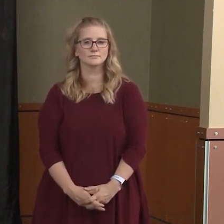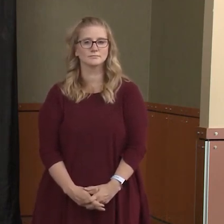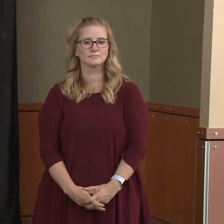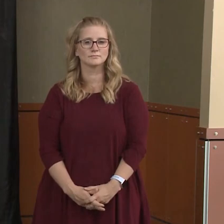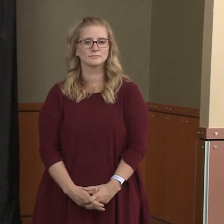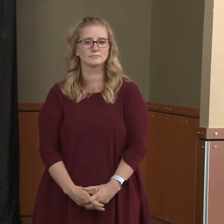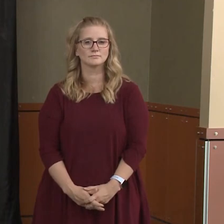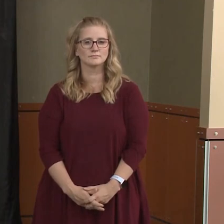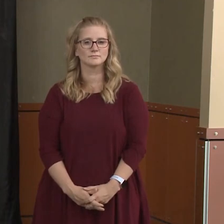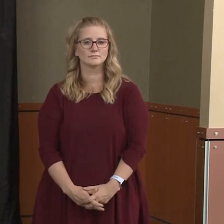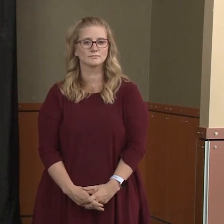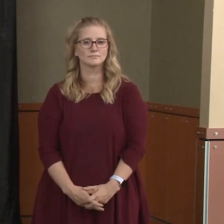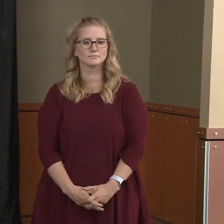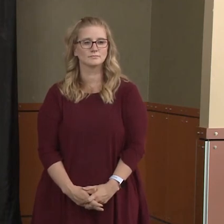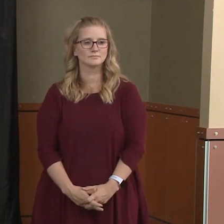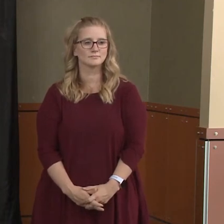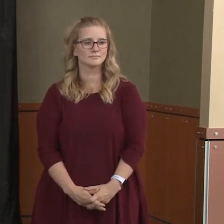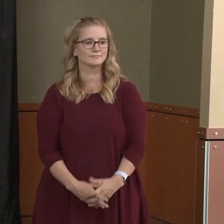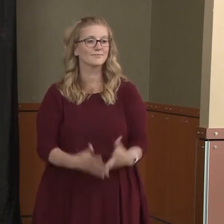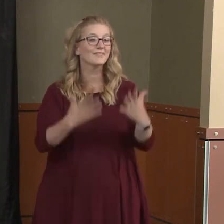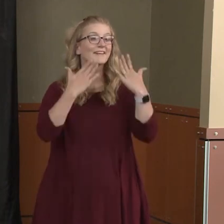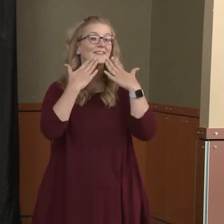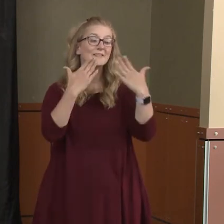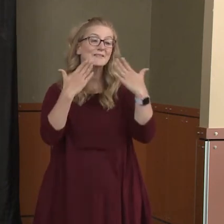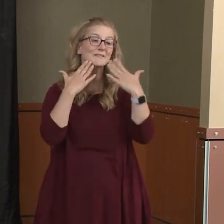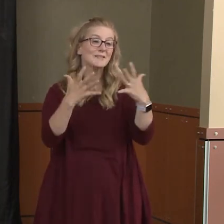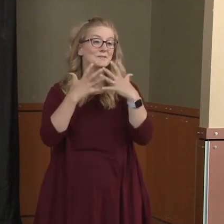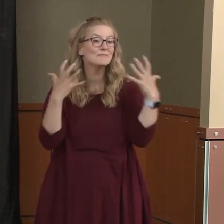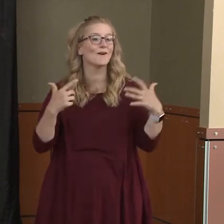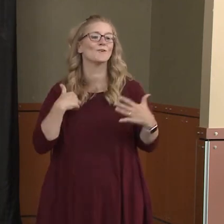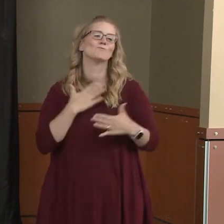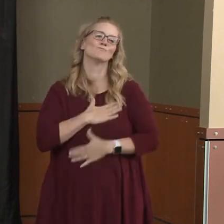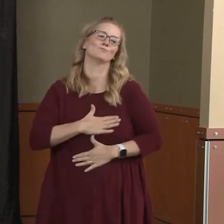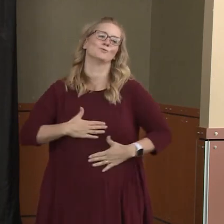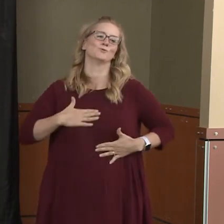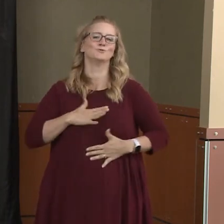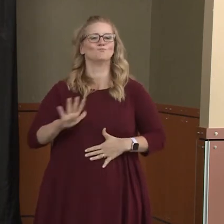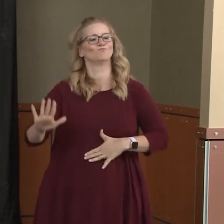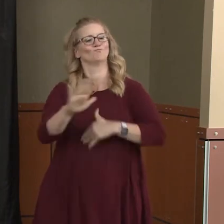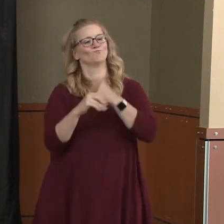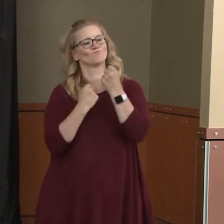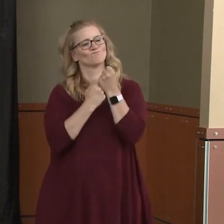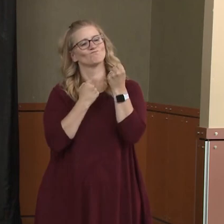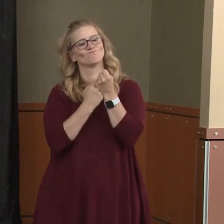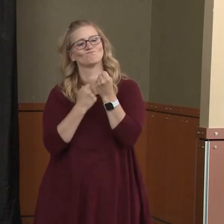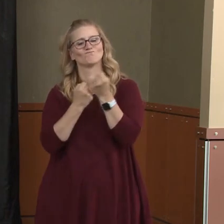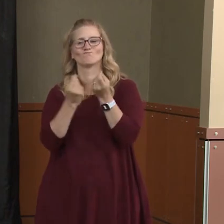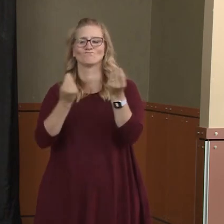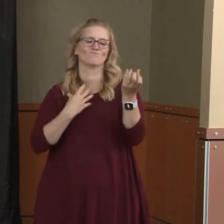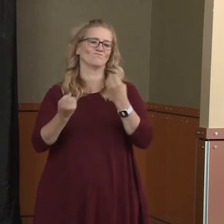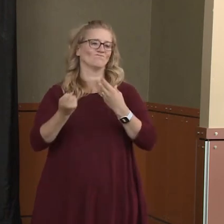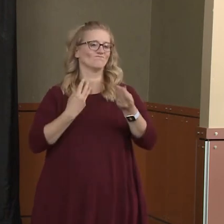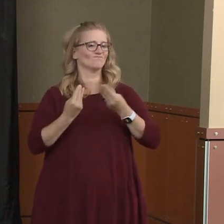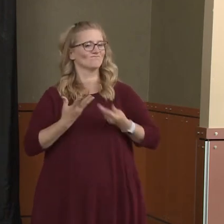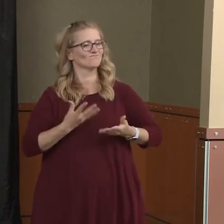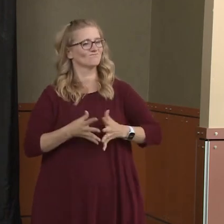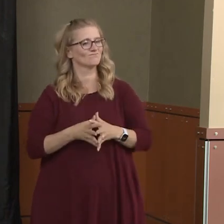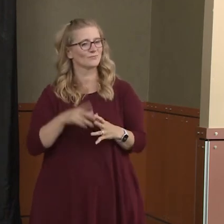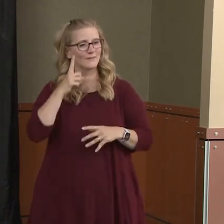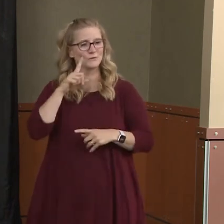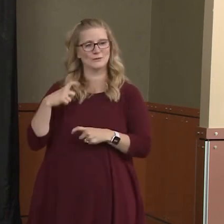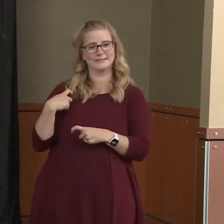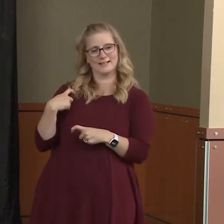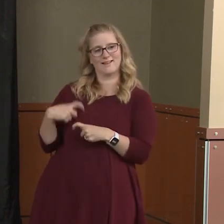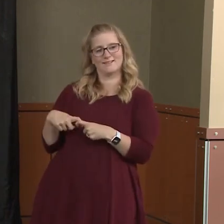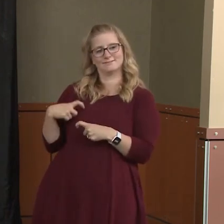Muchas gracias. So thank you very much. I appreciate all the support that we get for the Latino community. I express